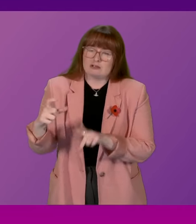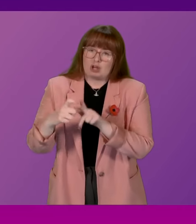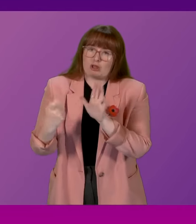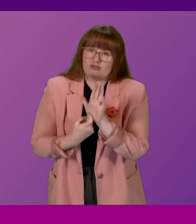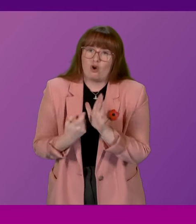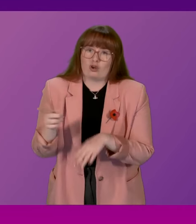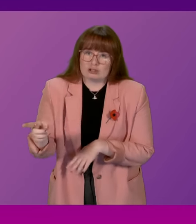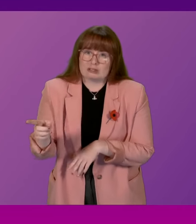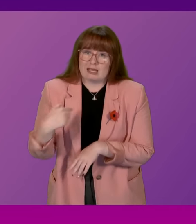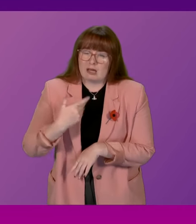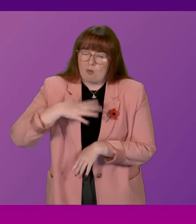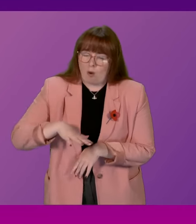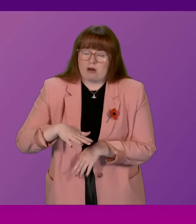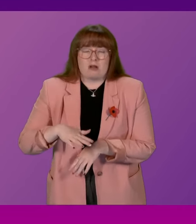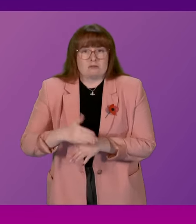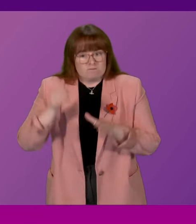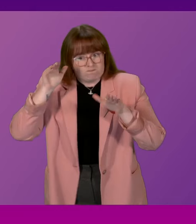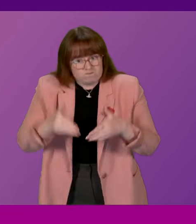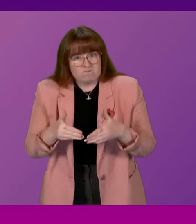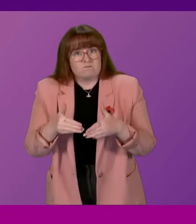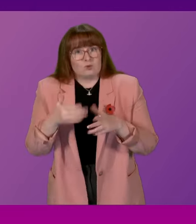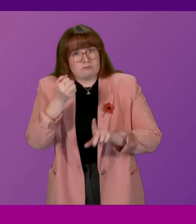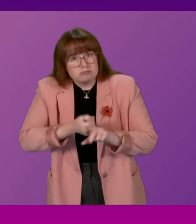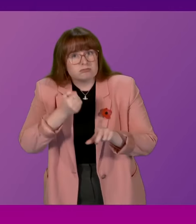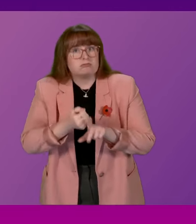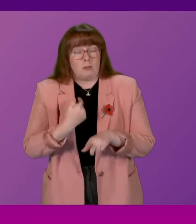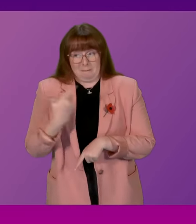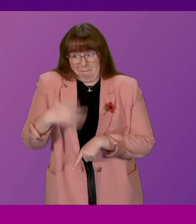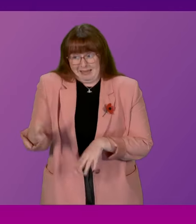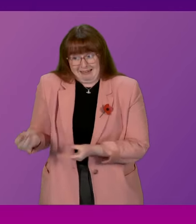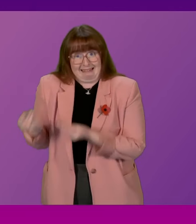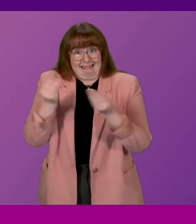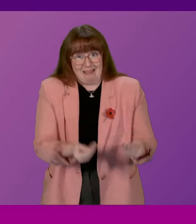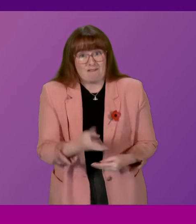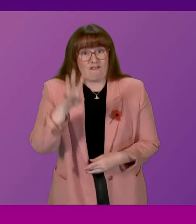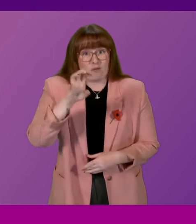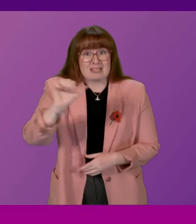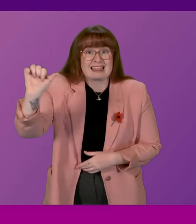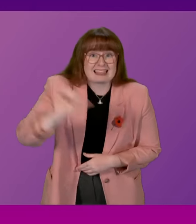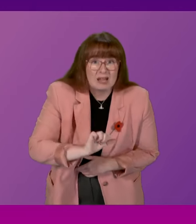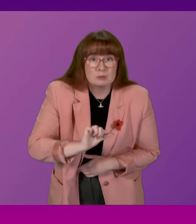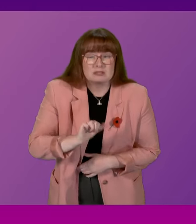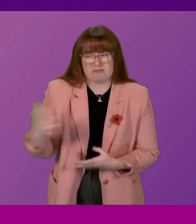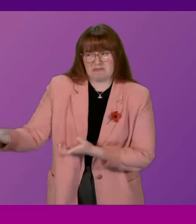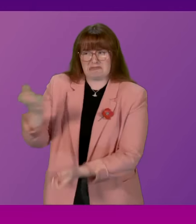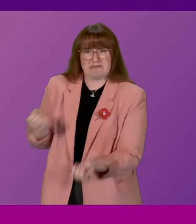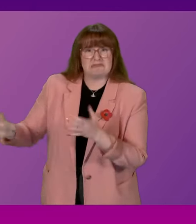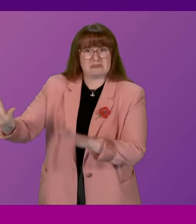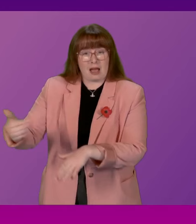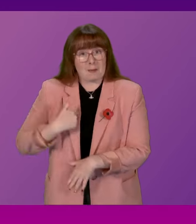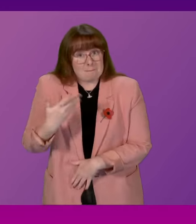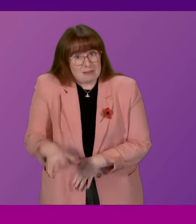Ross wants to obsess about process. We've of course handed over the 14,000 messages, I've handed